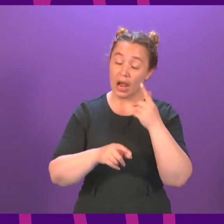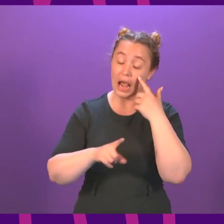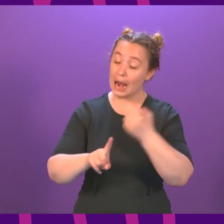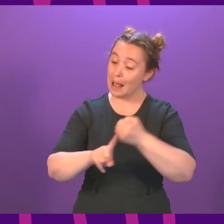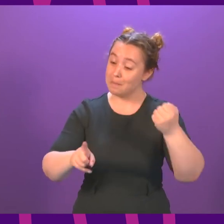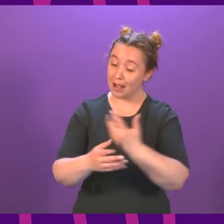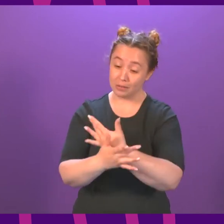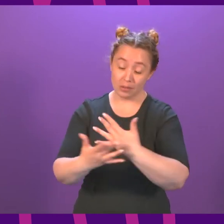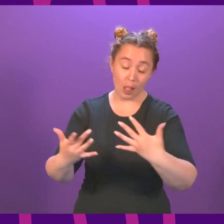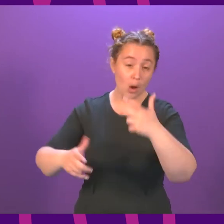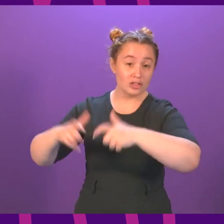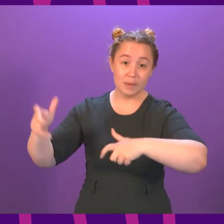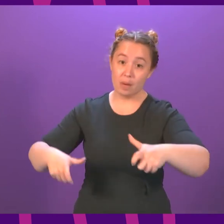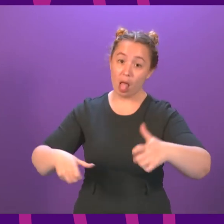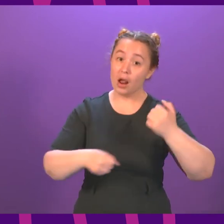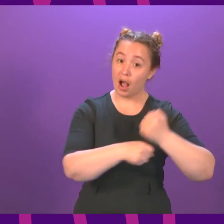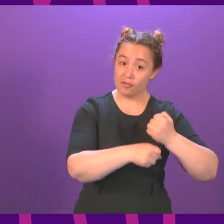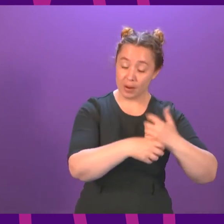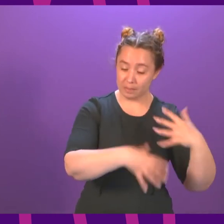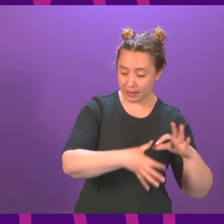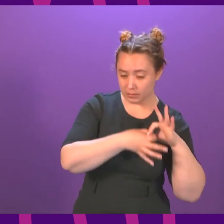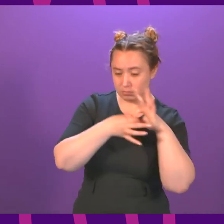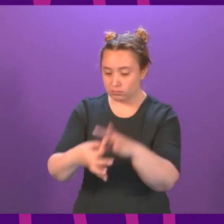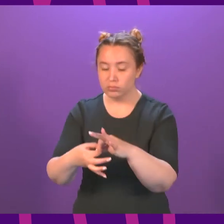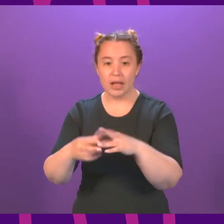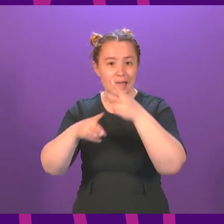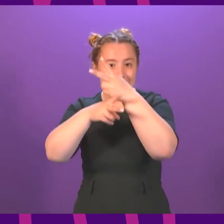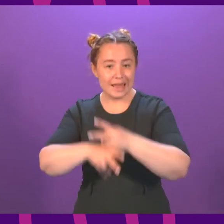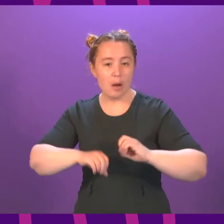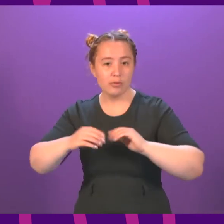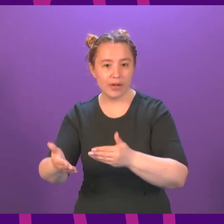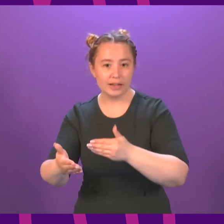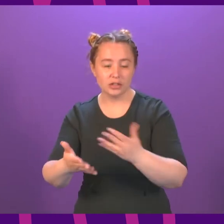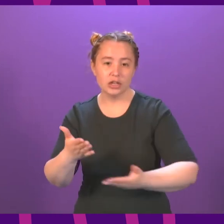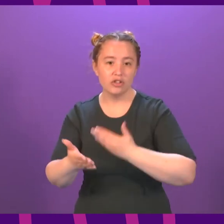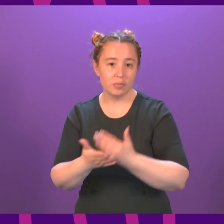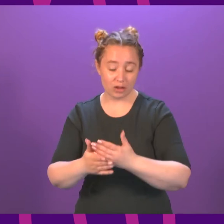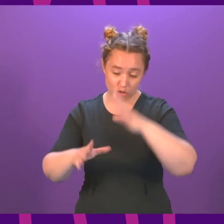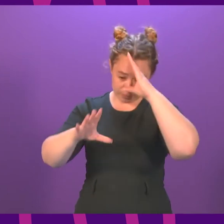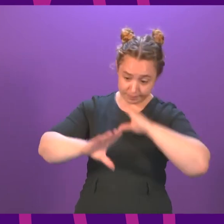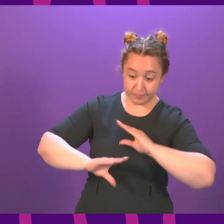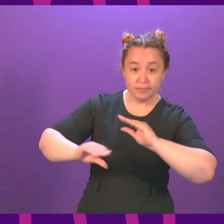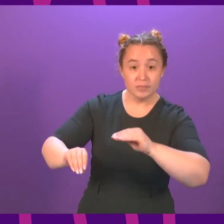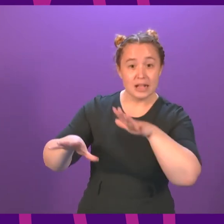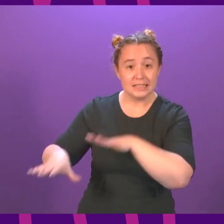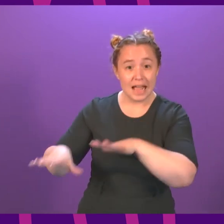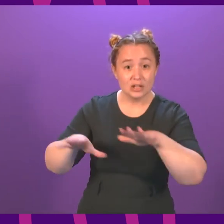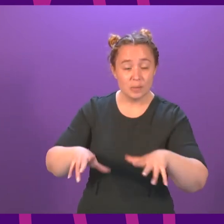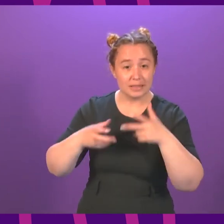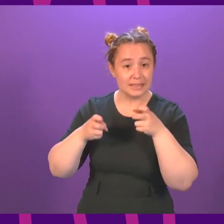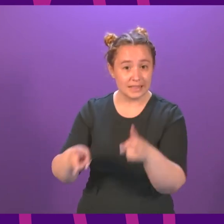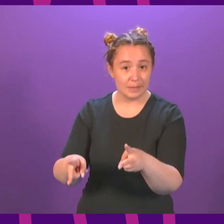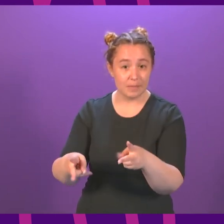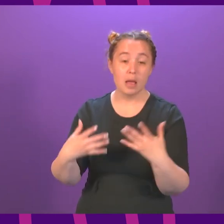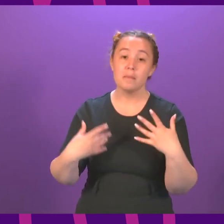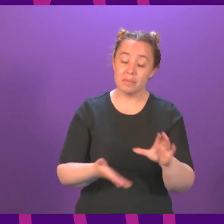across the country. The Government has worked really closely with local authorities and care providers to increase awareness of the settlement scheme. This has included funding a